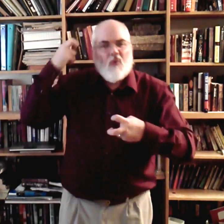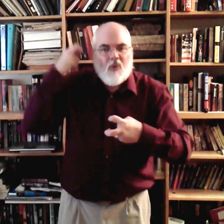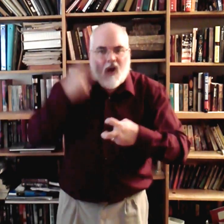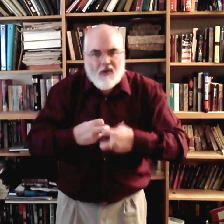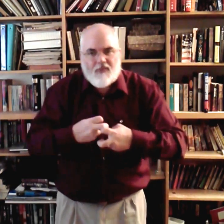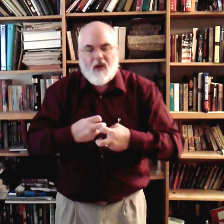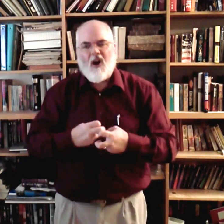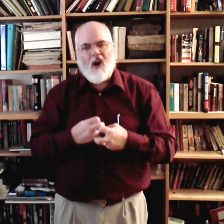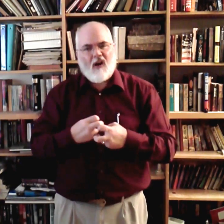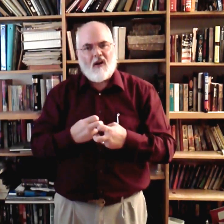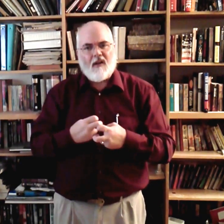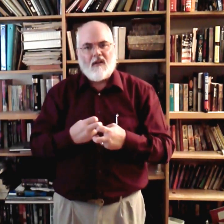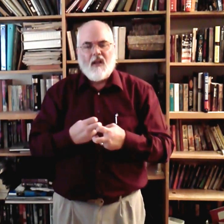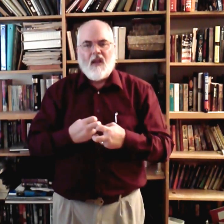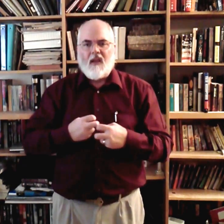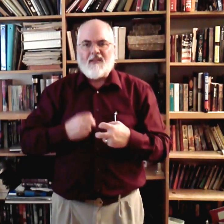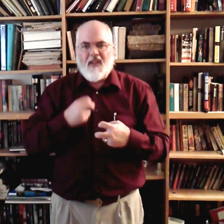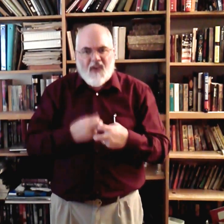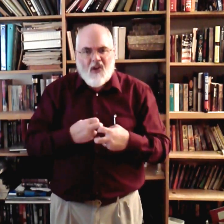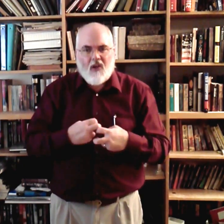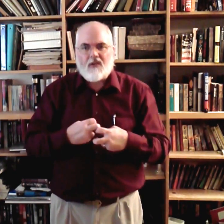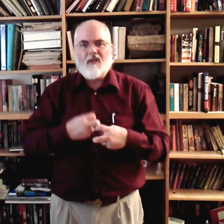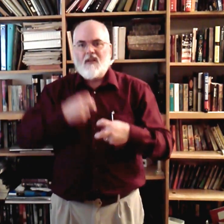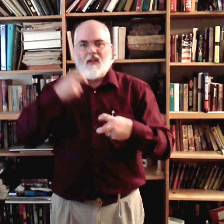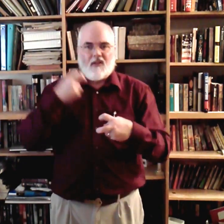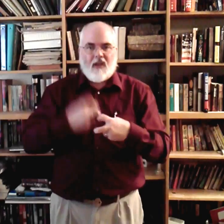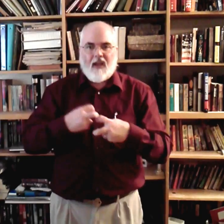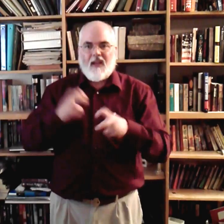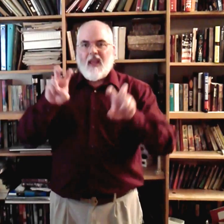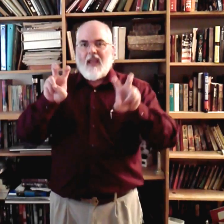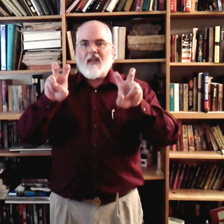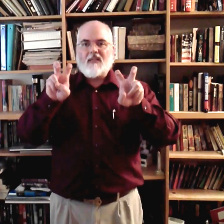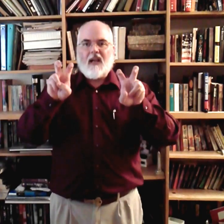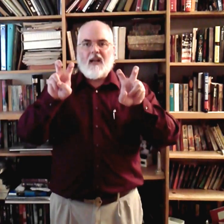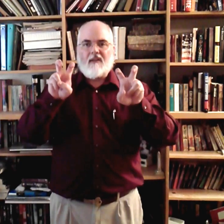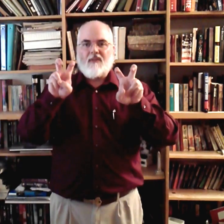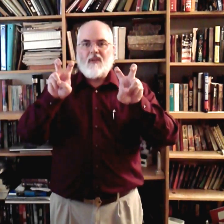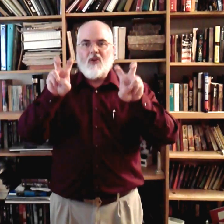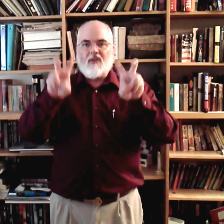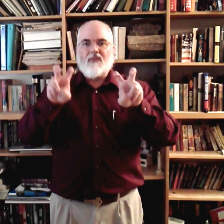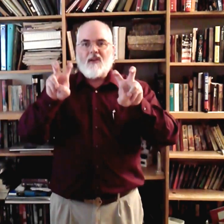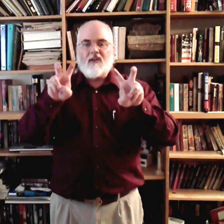Rough. Hard. Difficult. Okay? And it's kind of like hooked fingers.